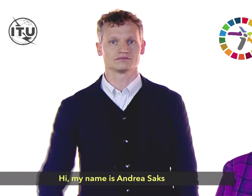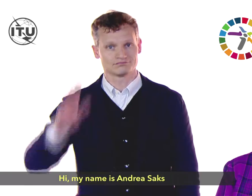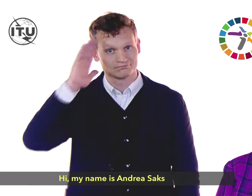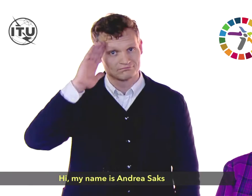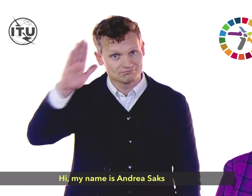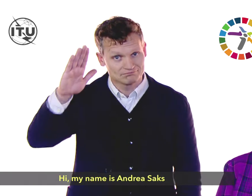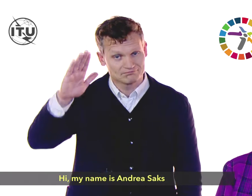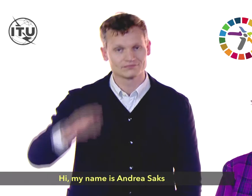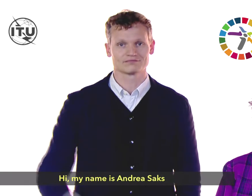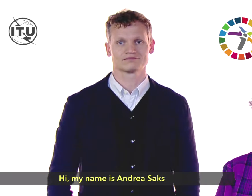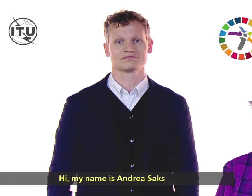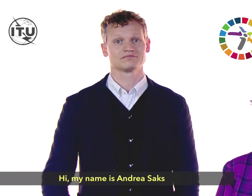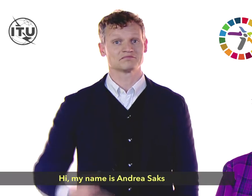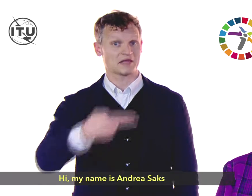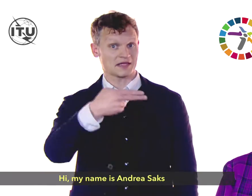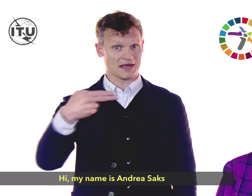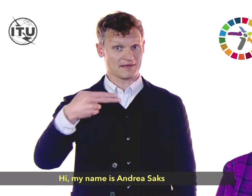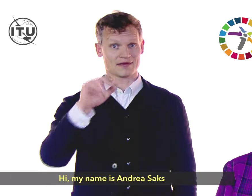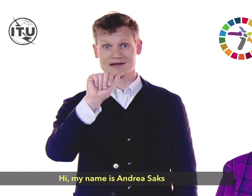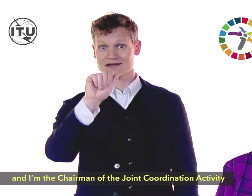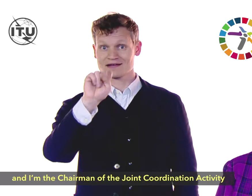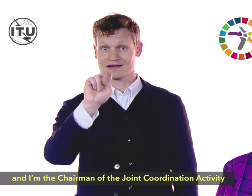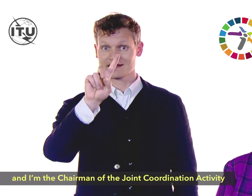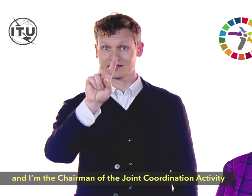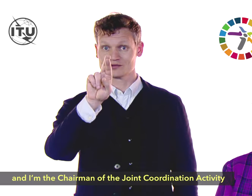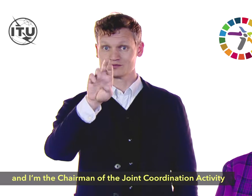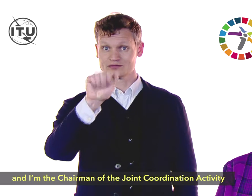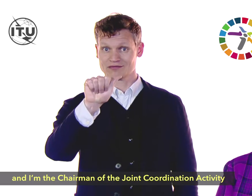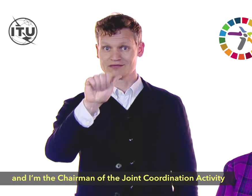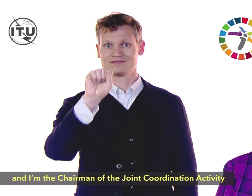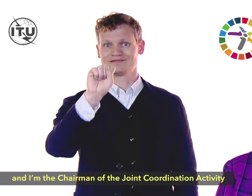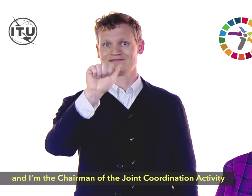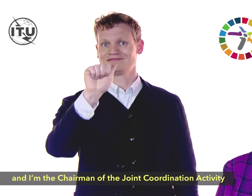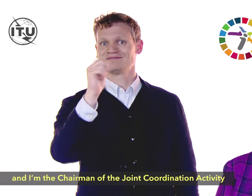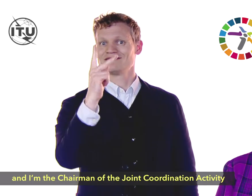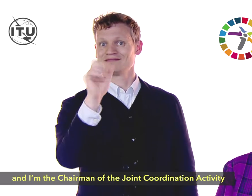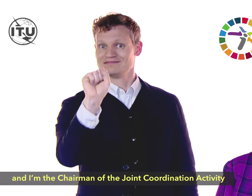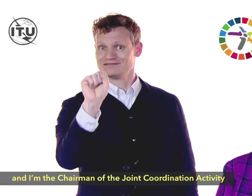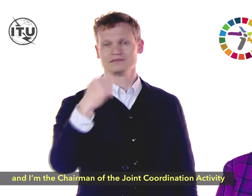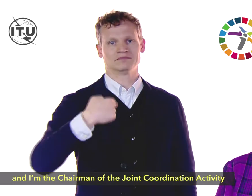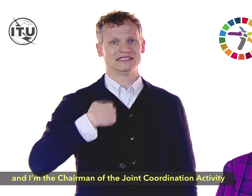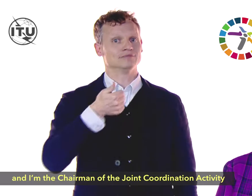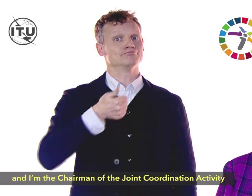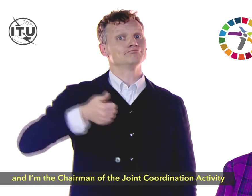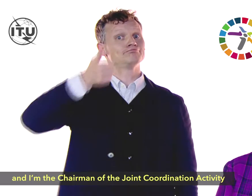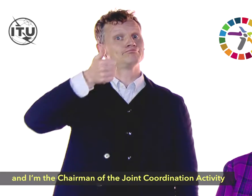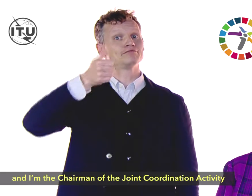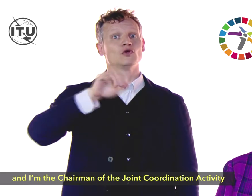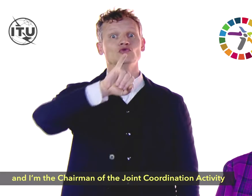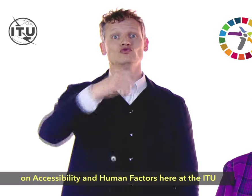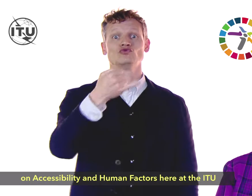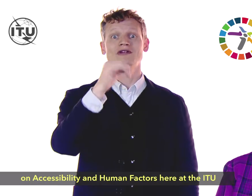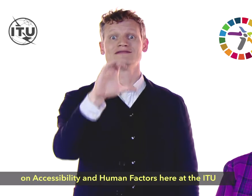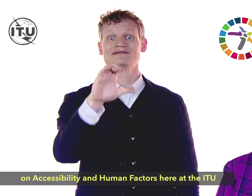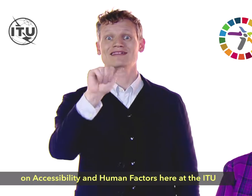Hi, my name is Andrea Sachs, and I'm the Chairman of the Joint Coordination Activity